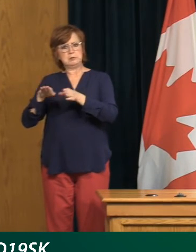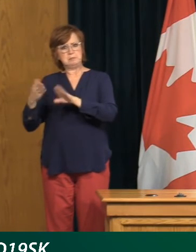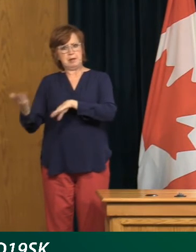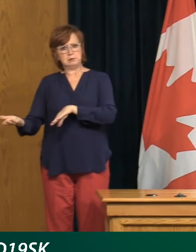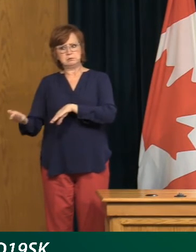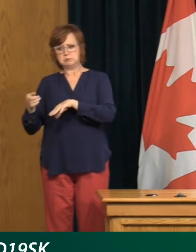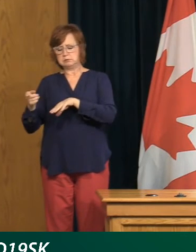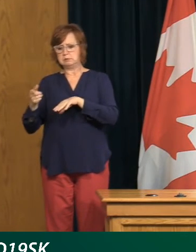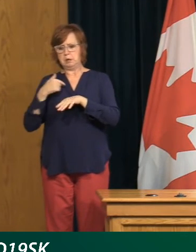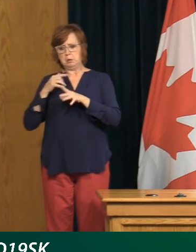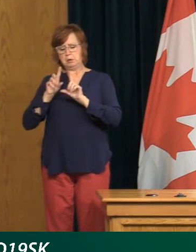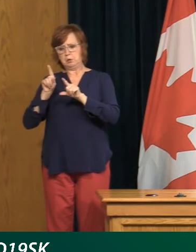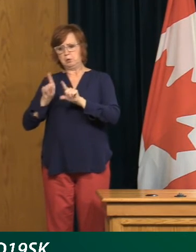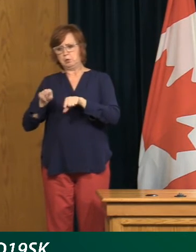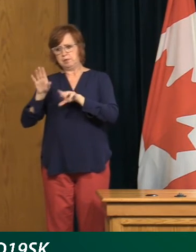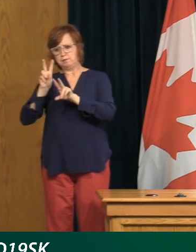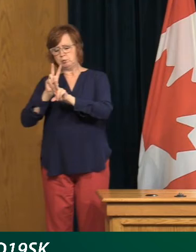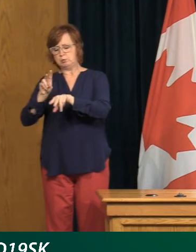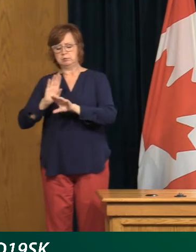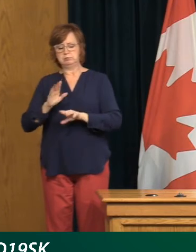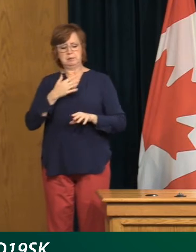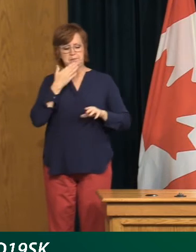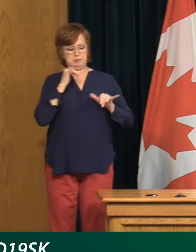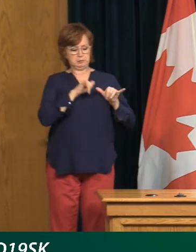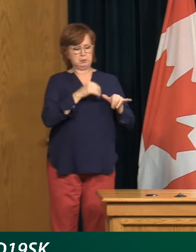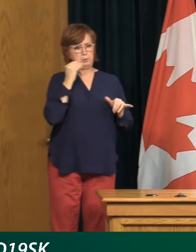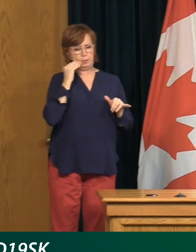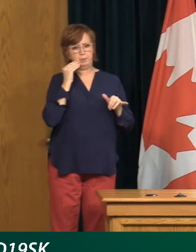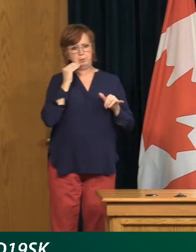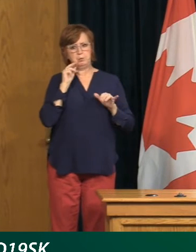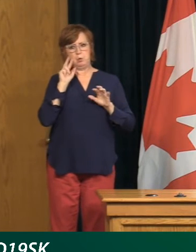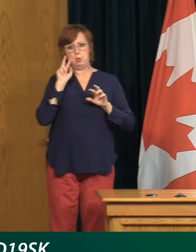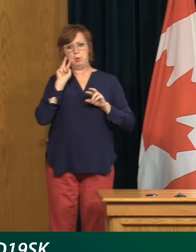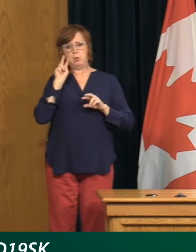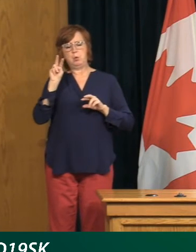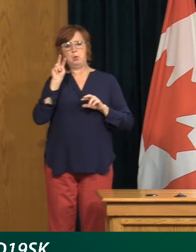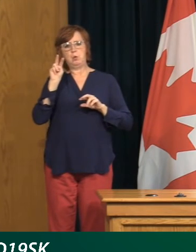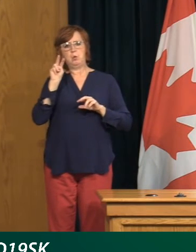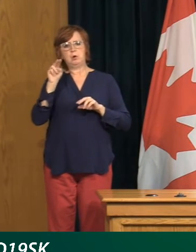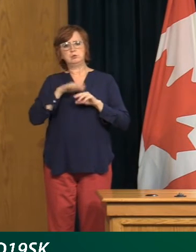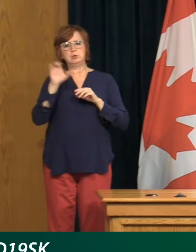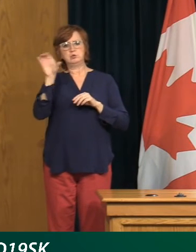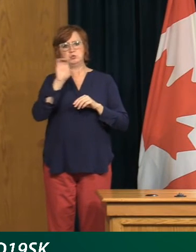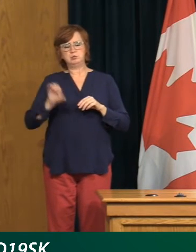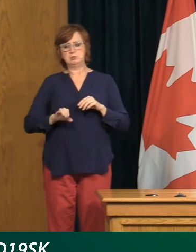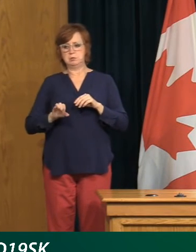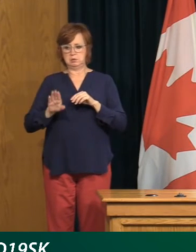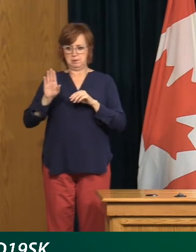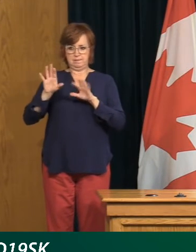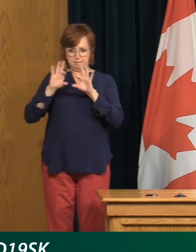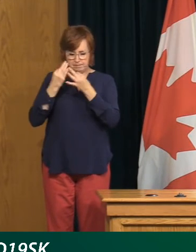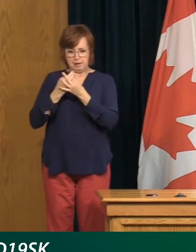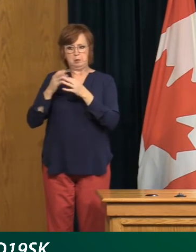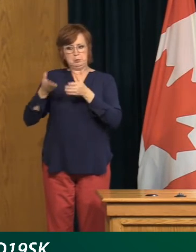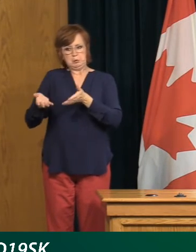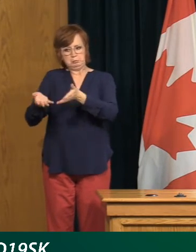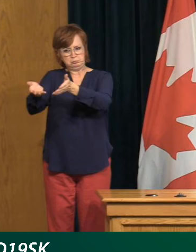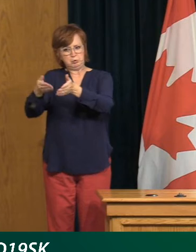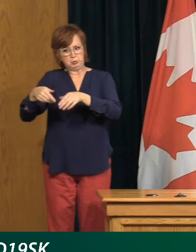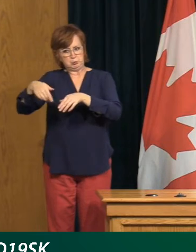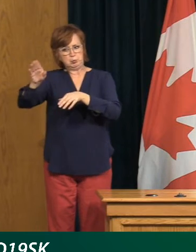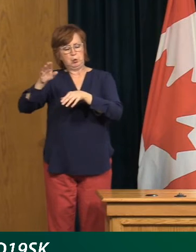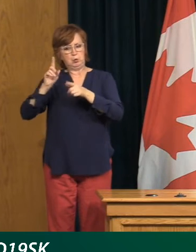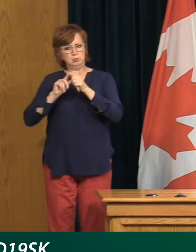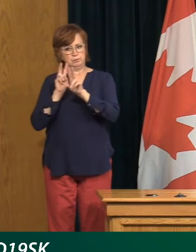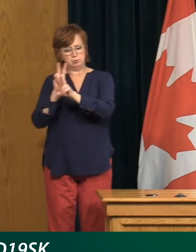us have lost. But I stayed away and grieved virtually to enable close family members to grieve safely. And I think we